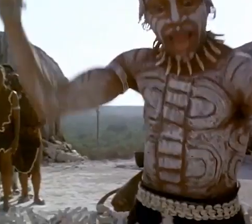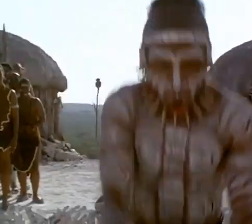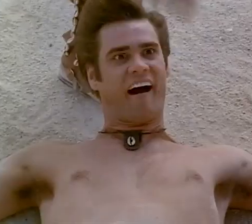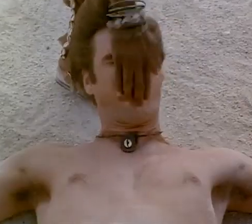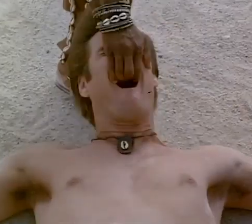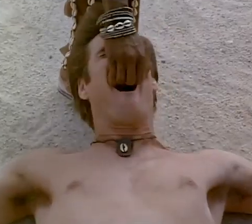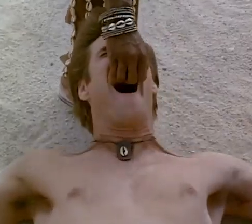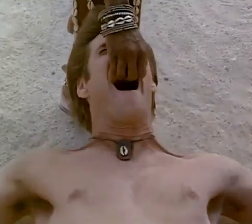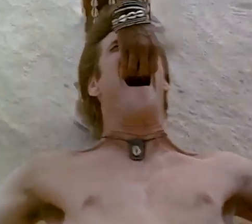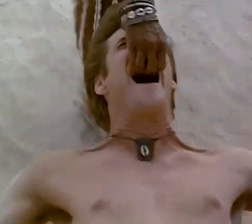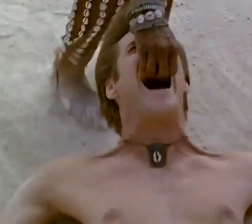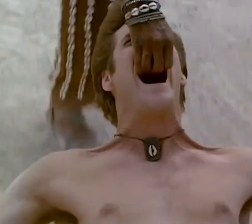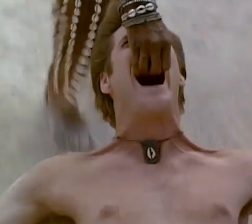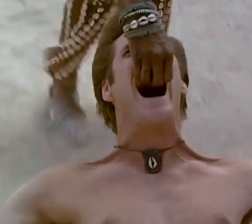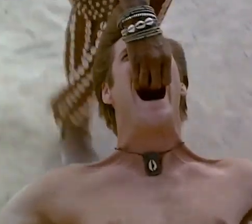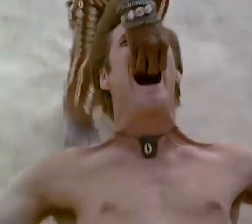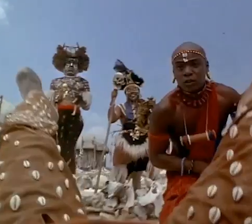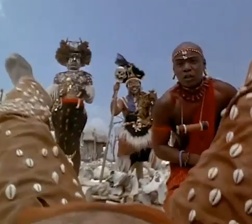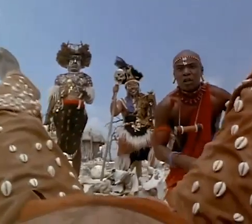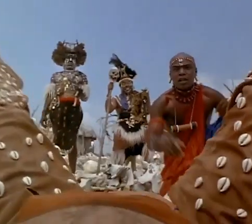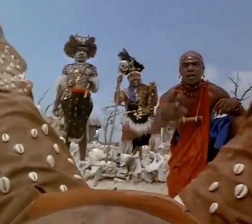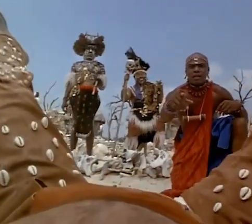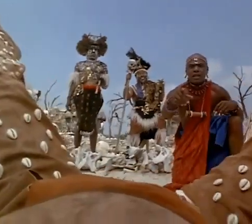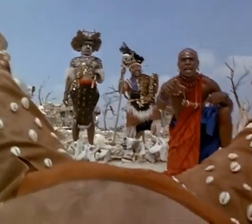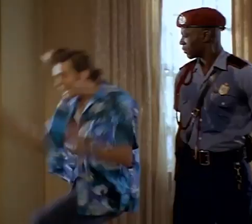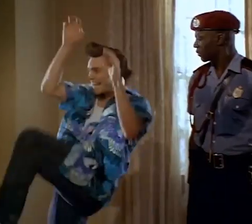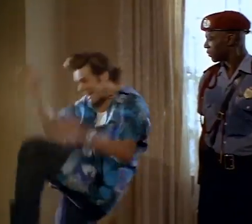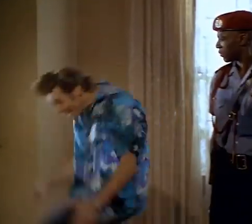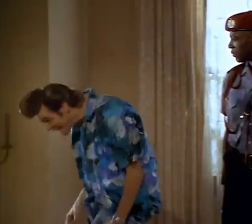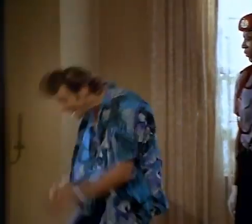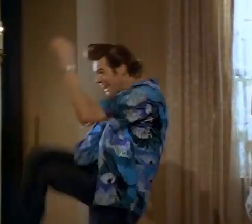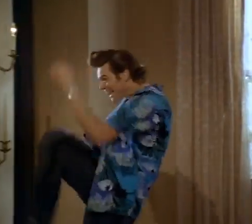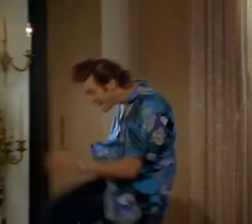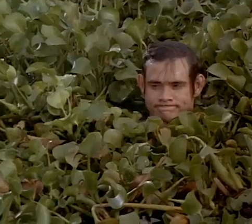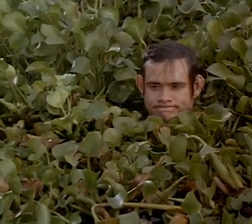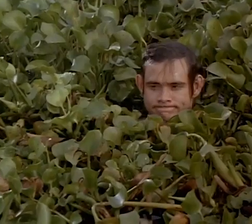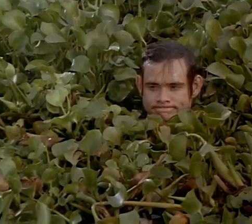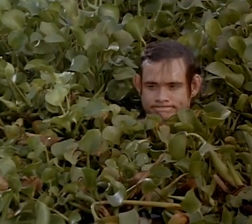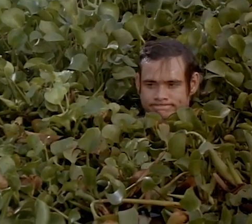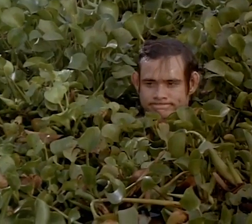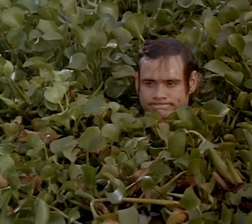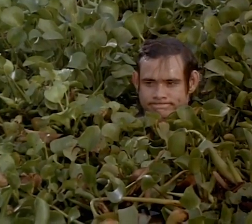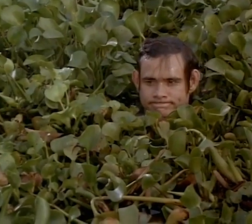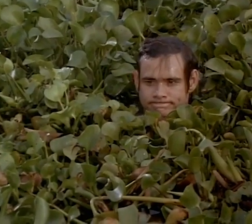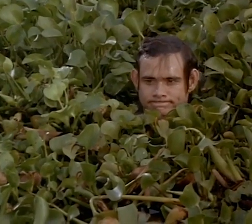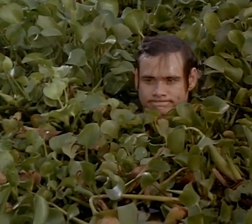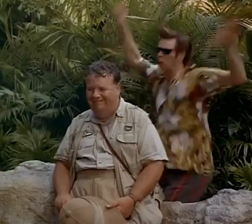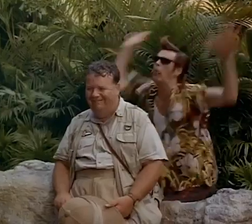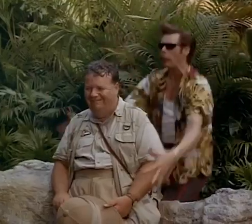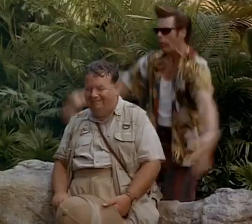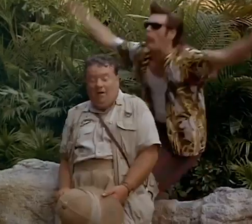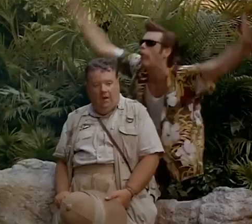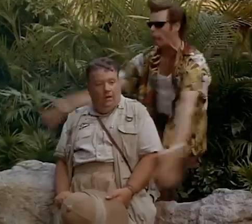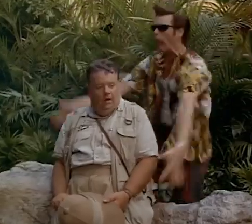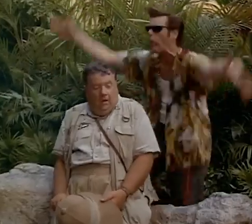Ace Ventura, When Nature Calls. All right, leave your comments down below in the section,